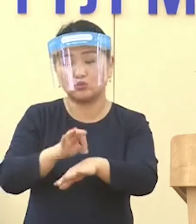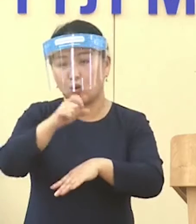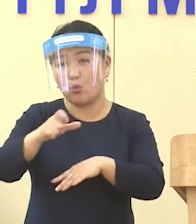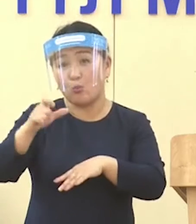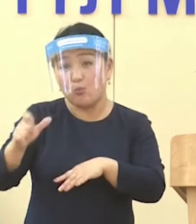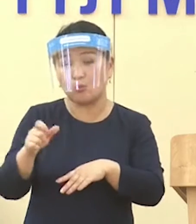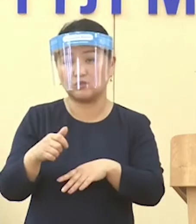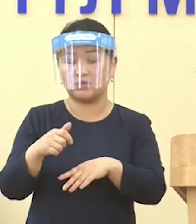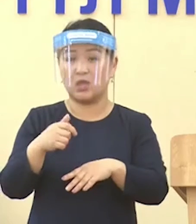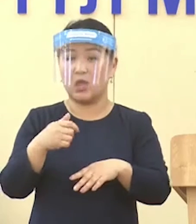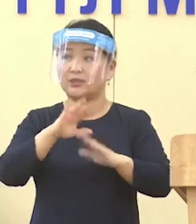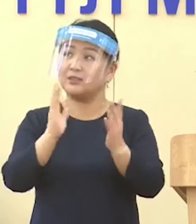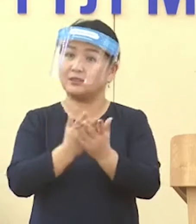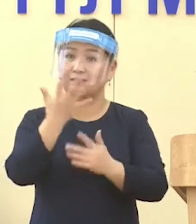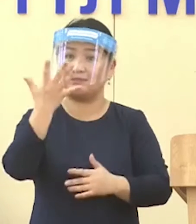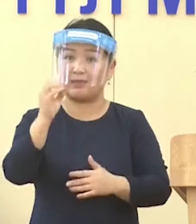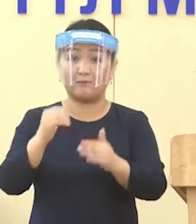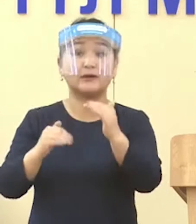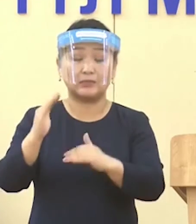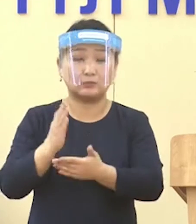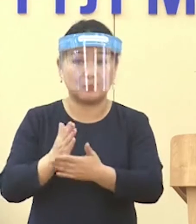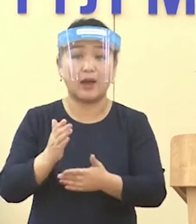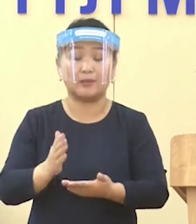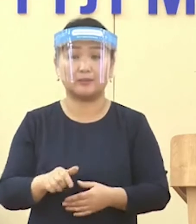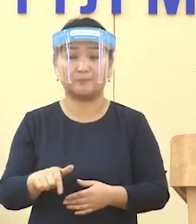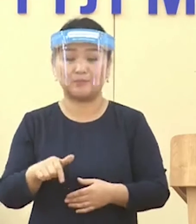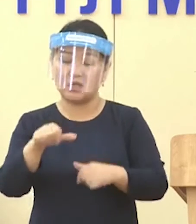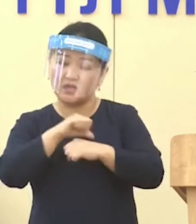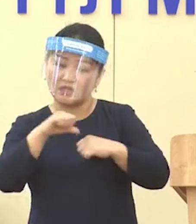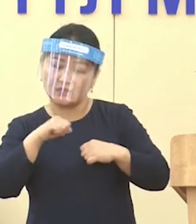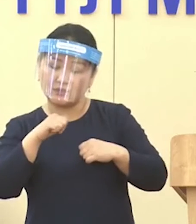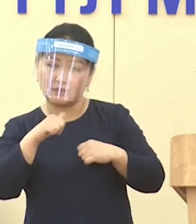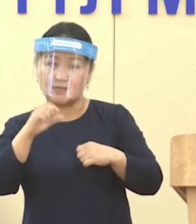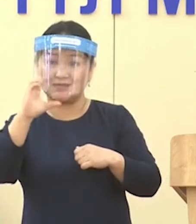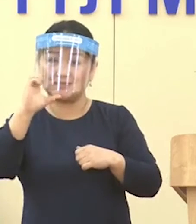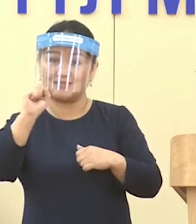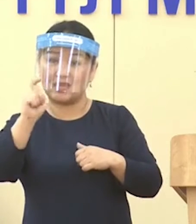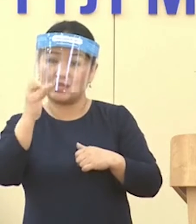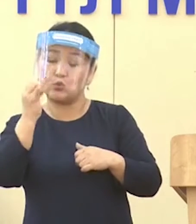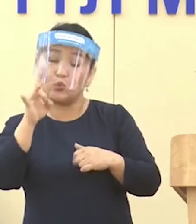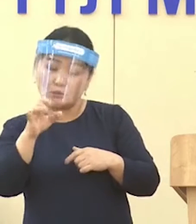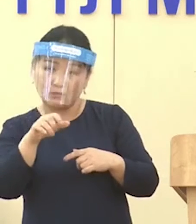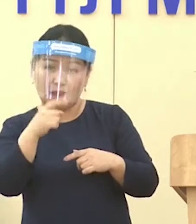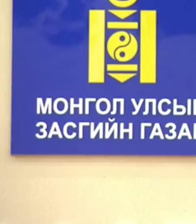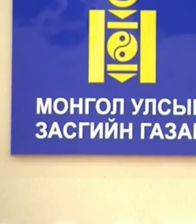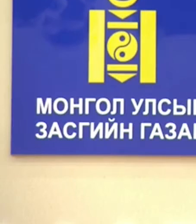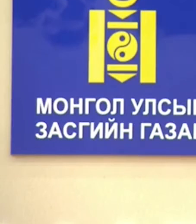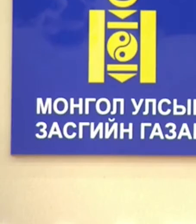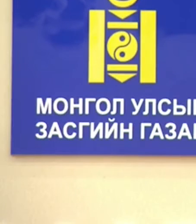day home isolation as a precautionary measure after being discharged from the 21 day hospital style isolation